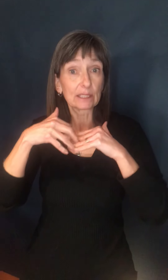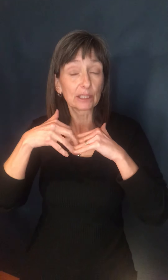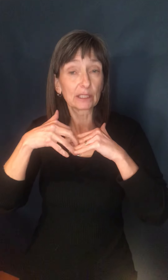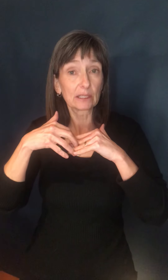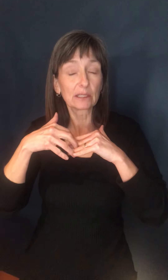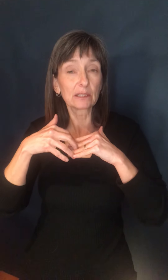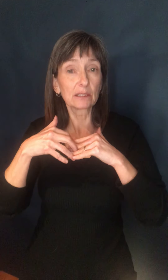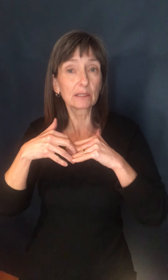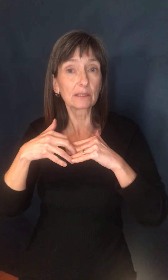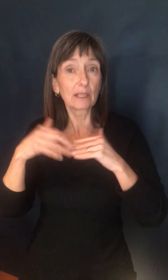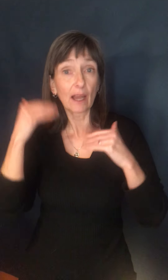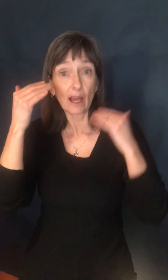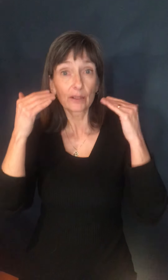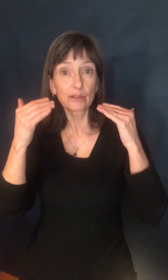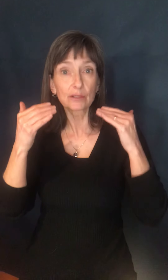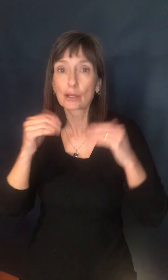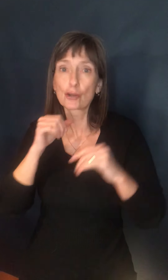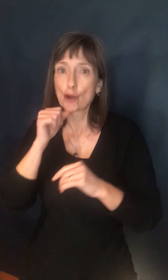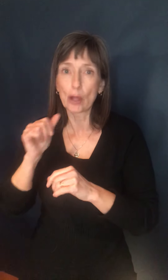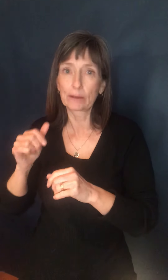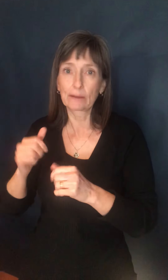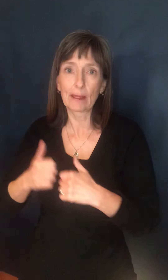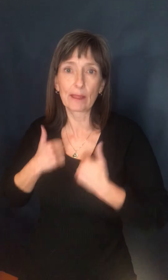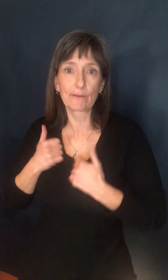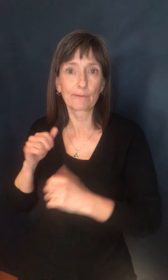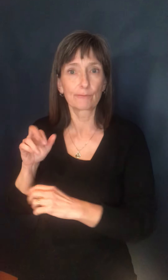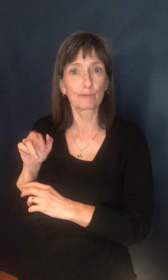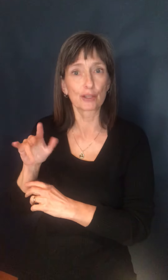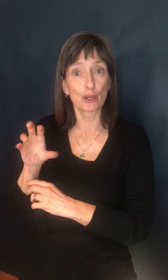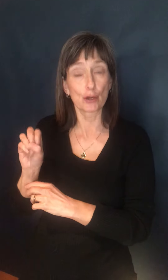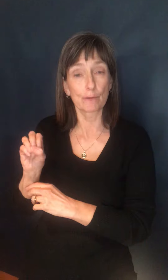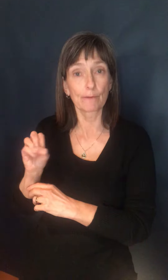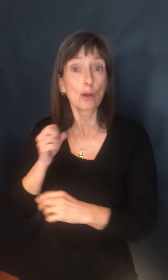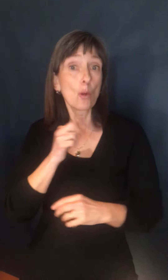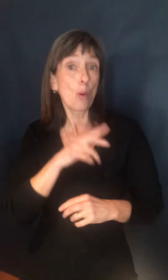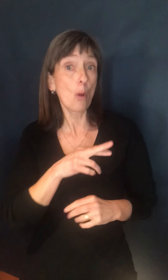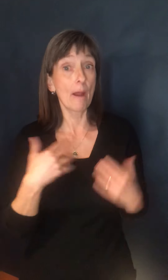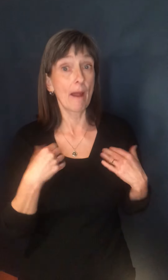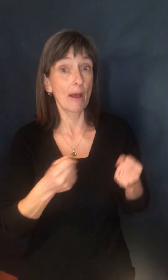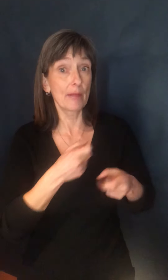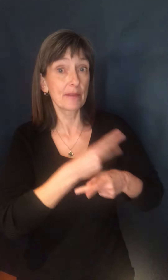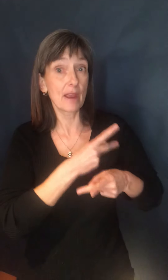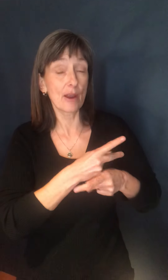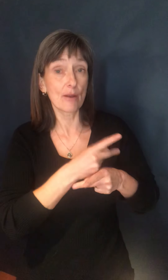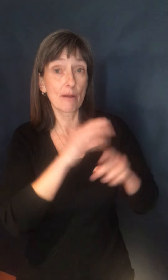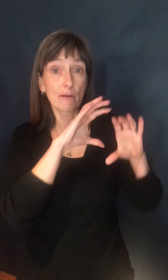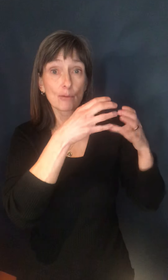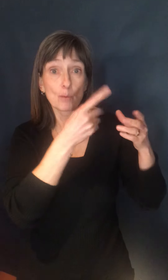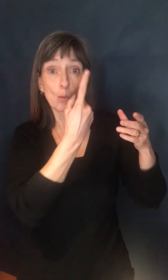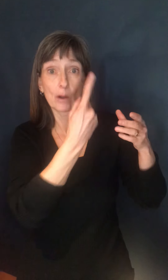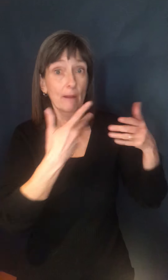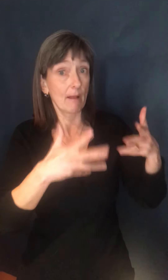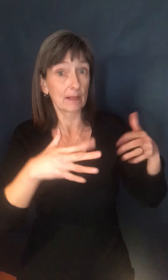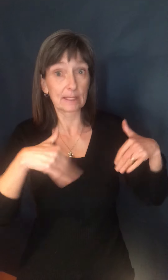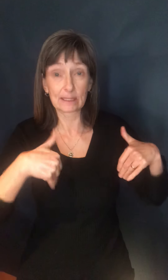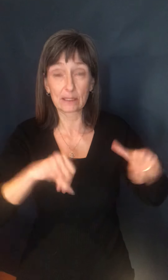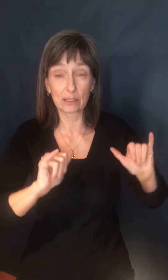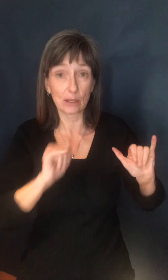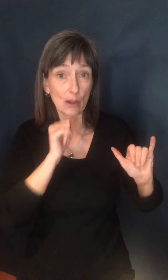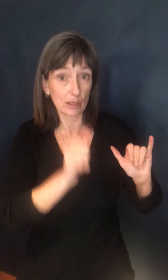workers who were not vaccinated in phase one, and as she mentioned specifically, a pharmacist and physicians who